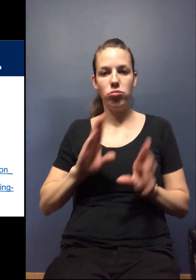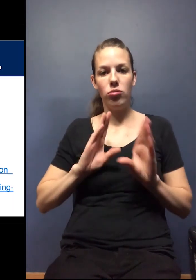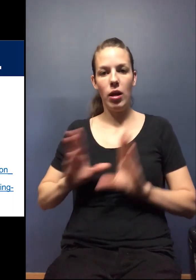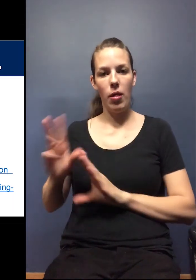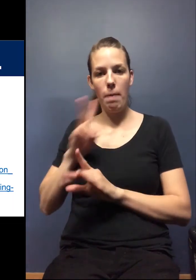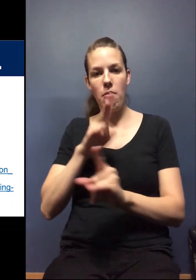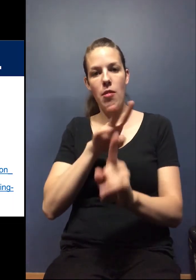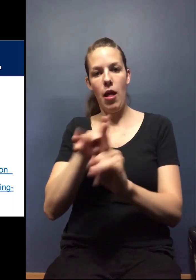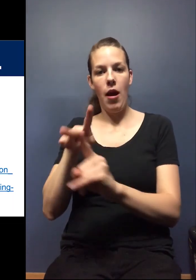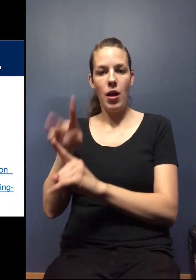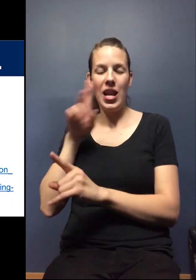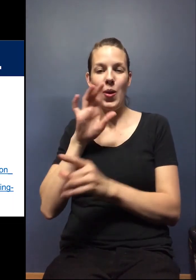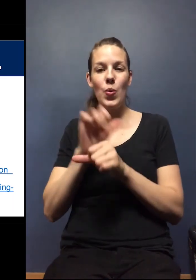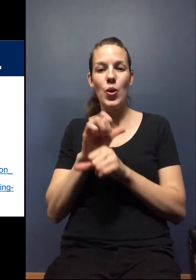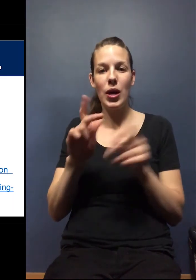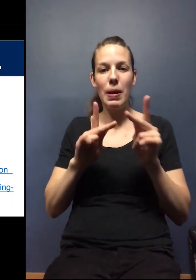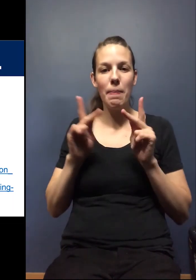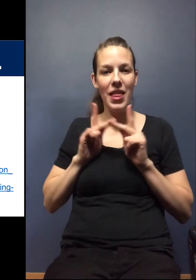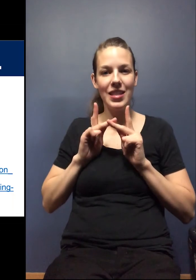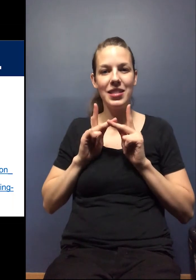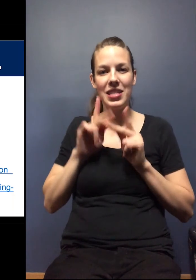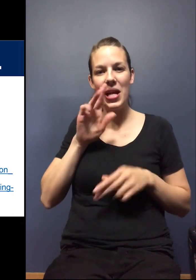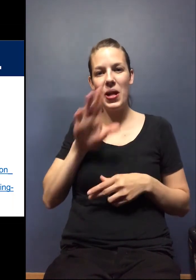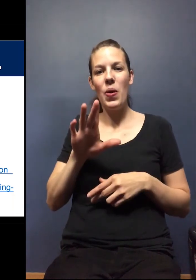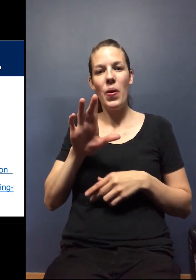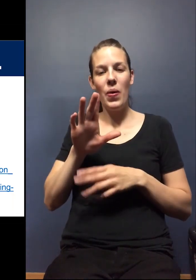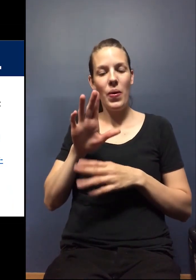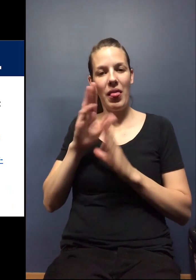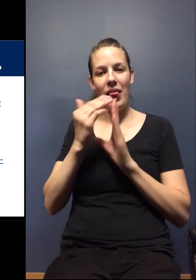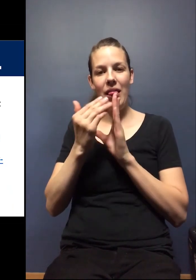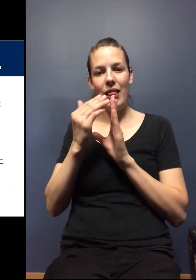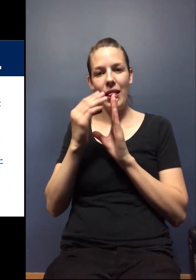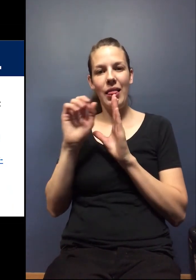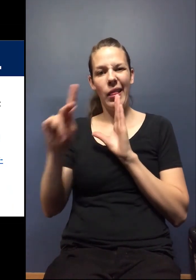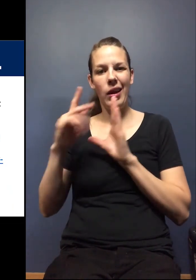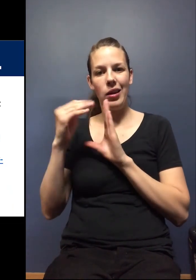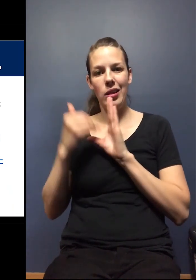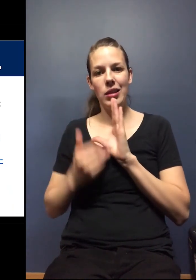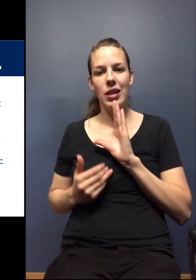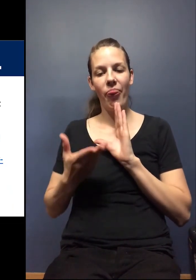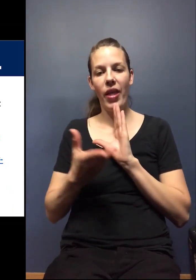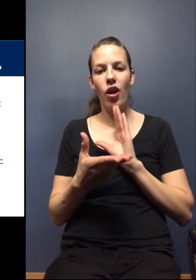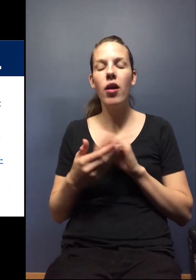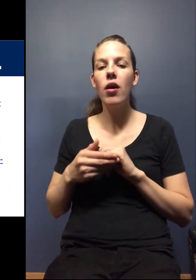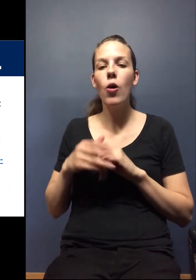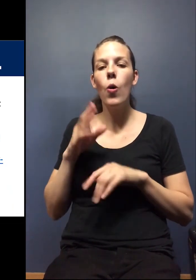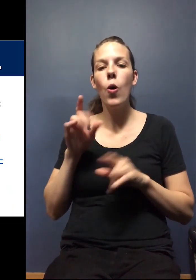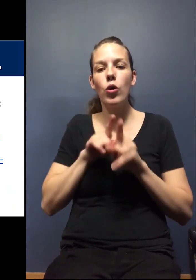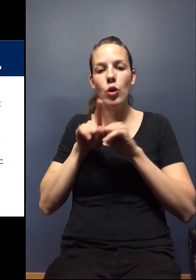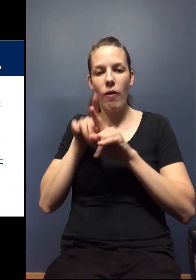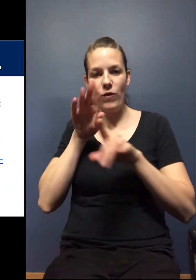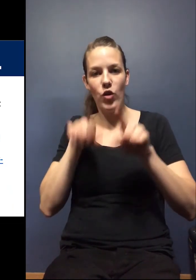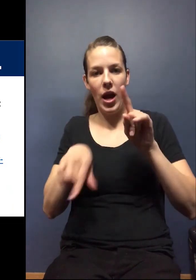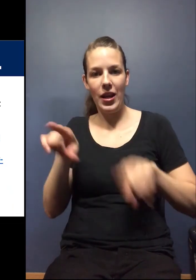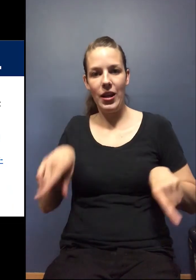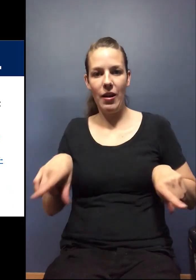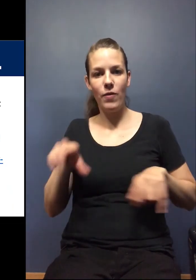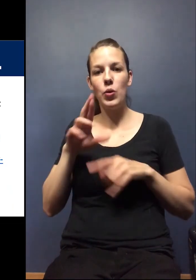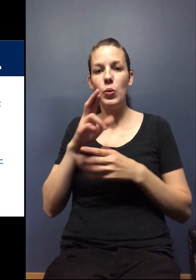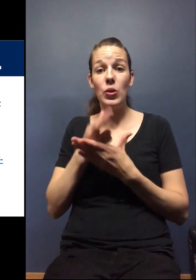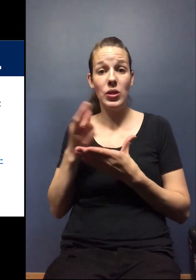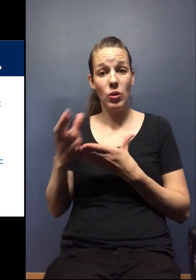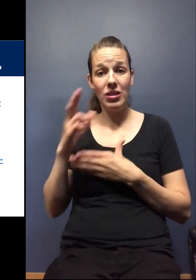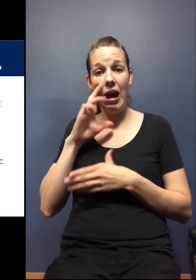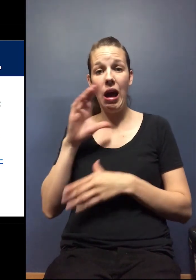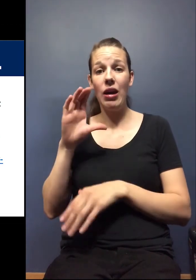especially in workplaces. So the links are listed there. Also, a variety of resources on cloth face